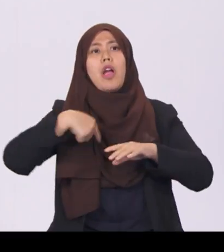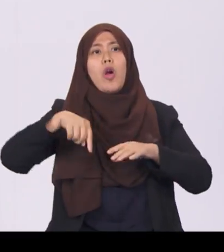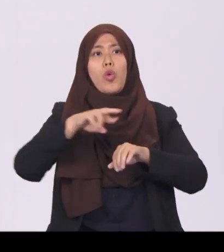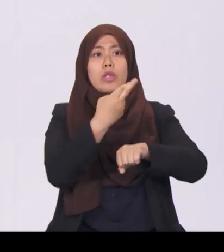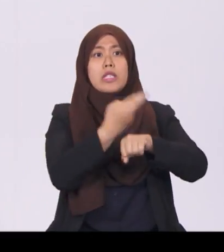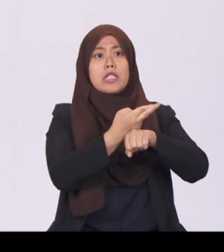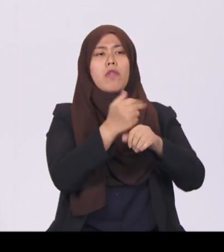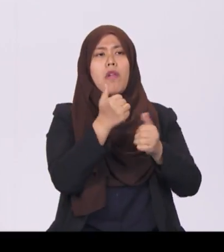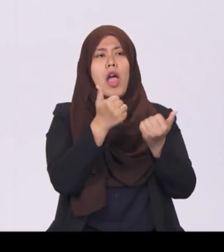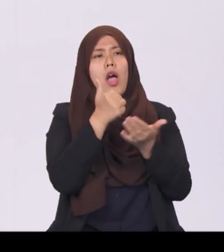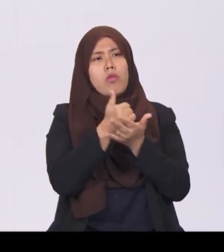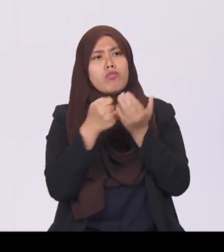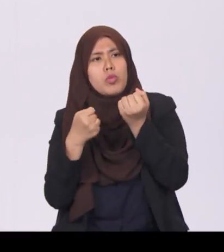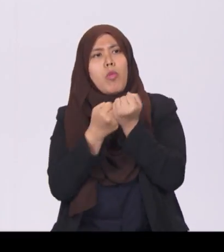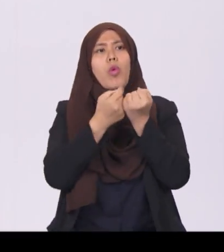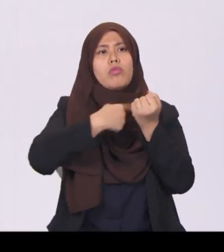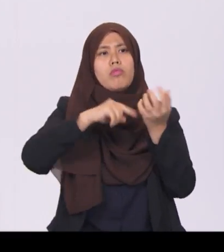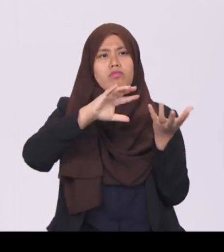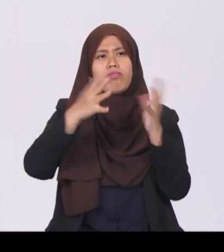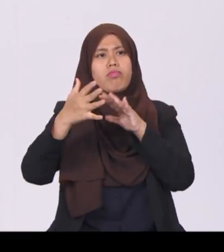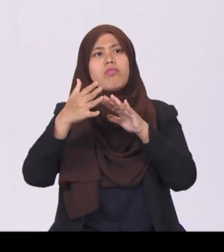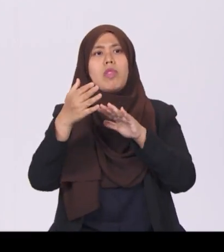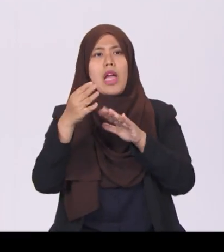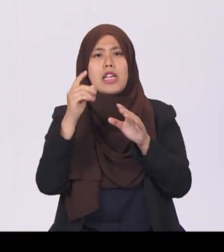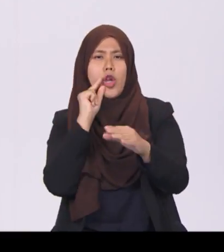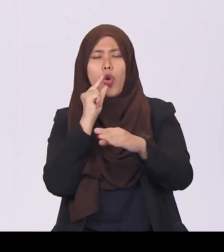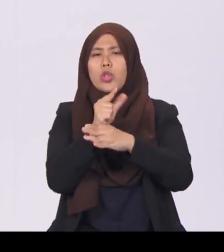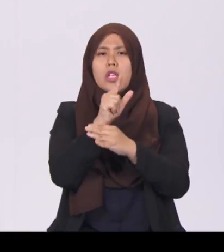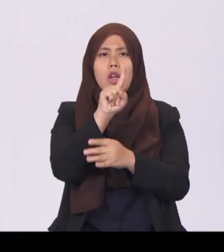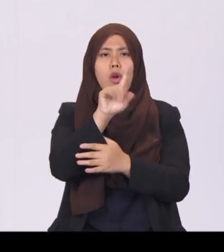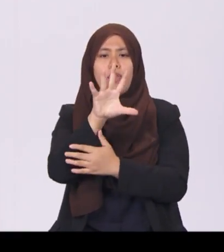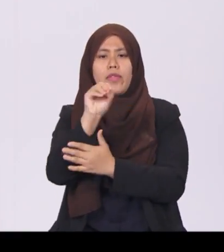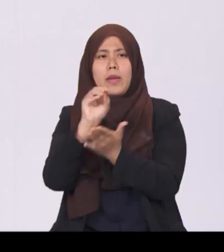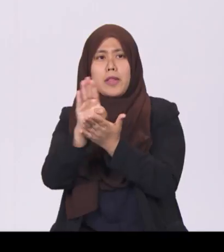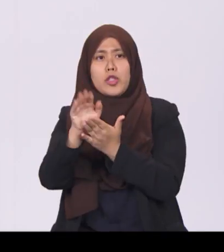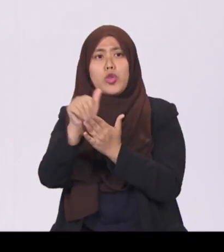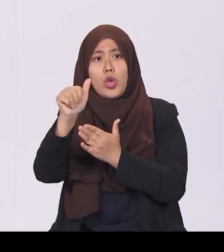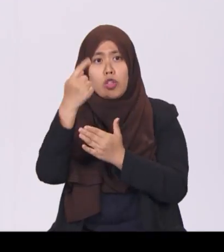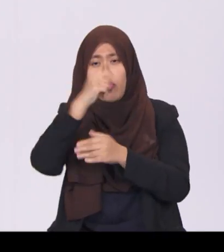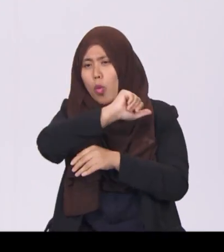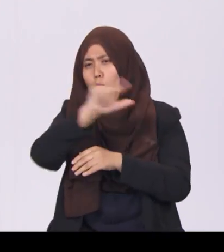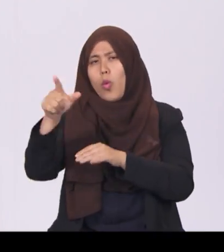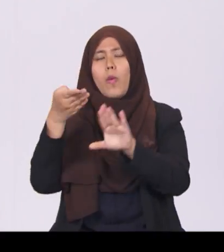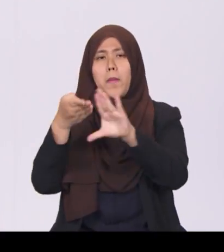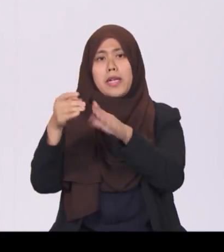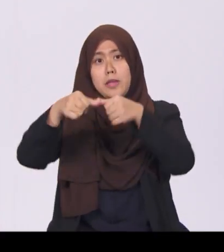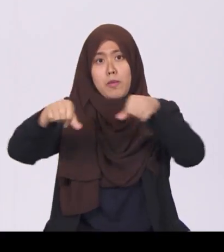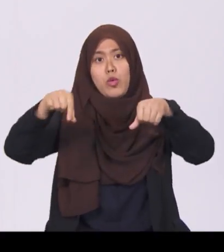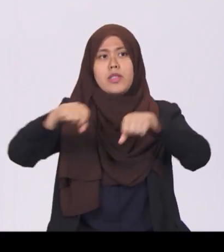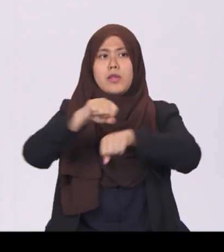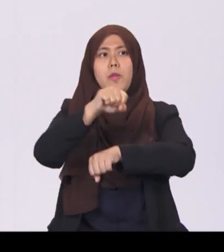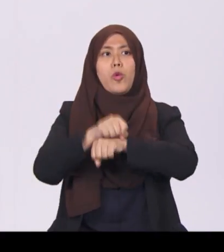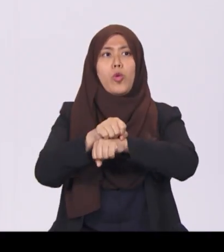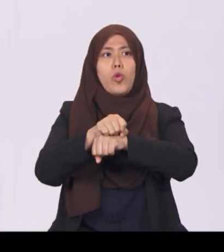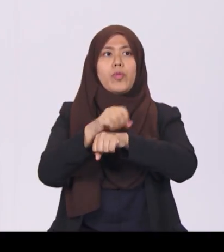$150 billion guarantee for all bank deposits in Singapore. And during the recession in 2009,